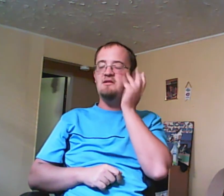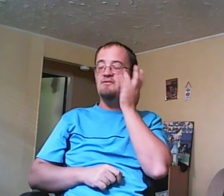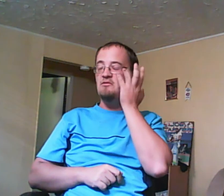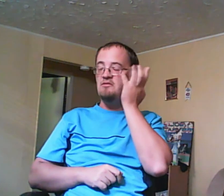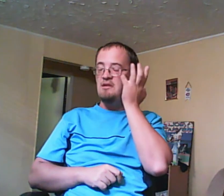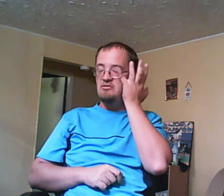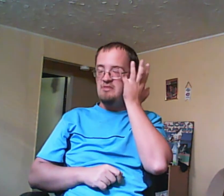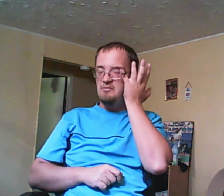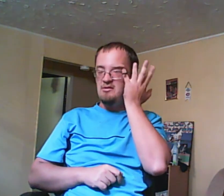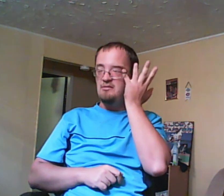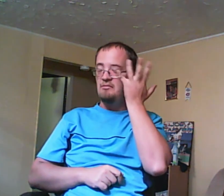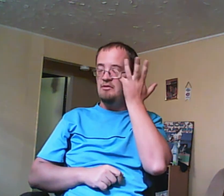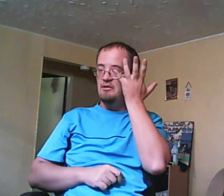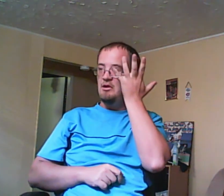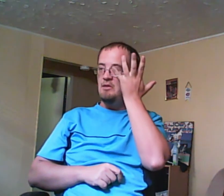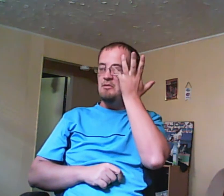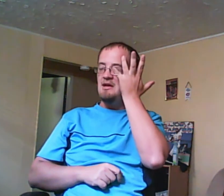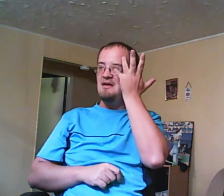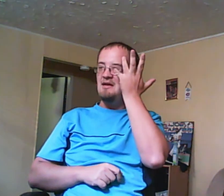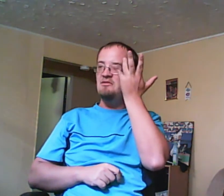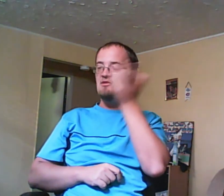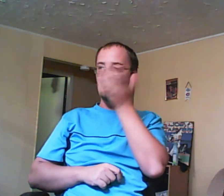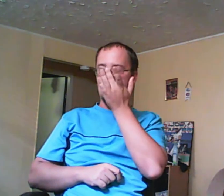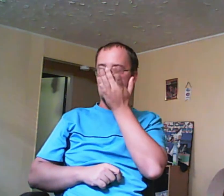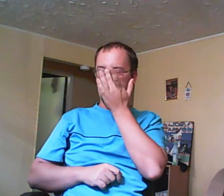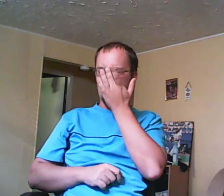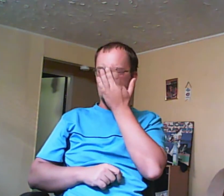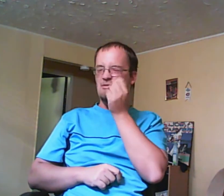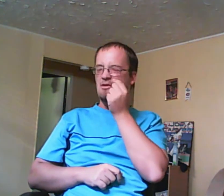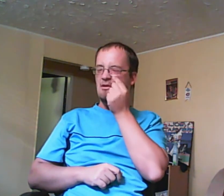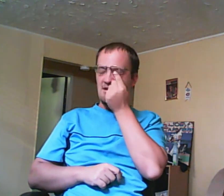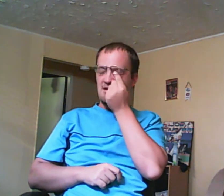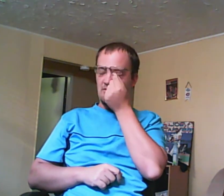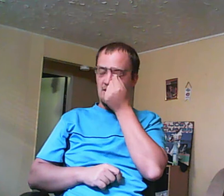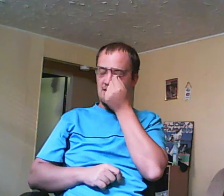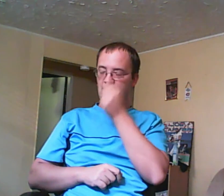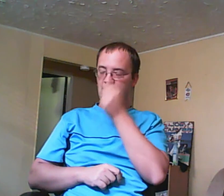comic strips. But yeah, it's just sickening. Well, know, Sig is Veronica whereas,